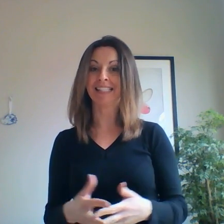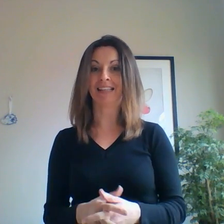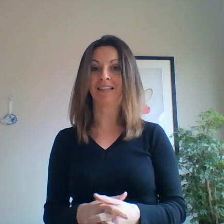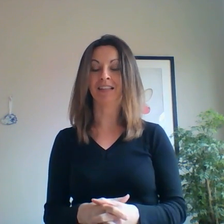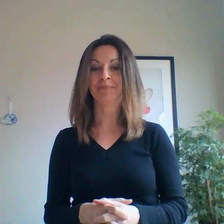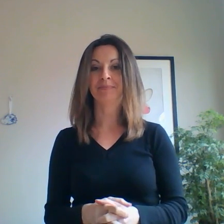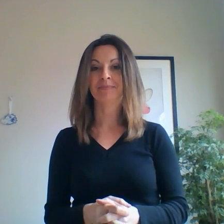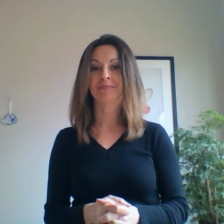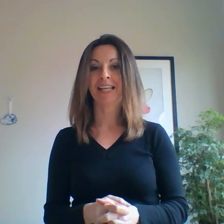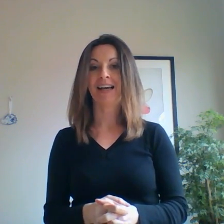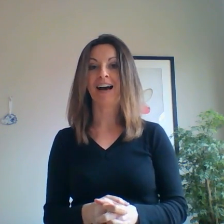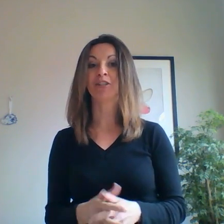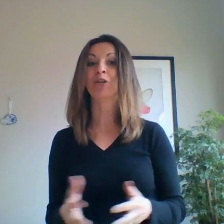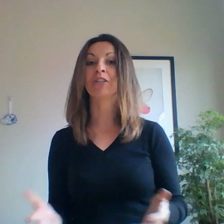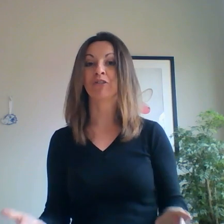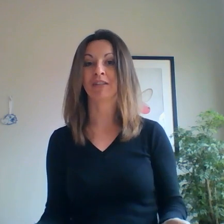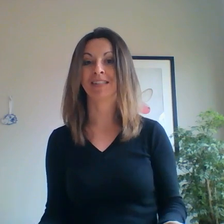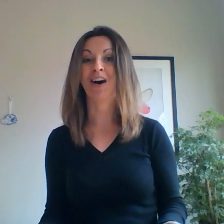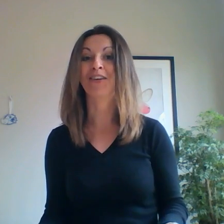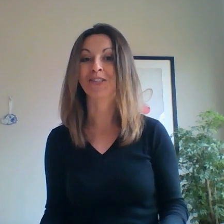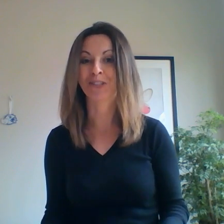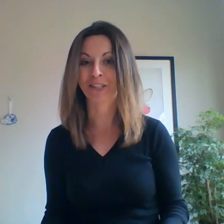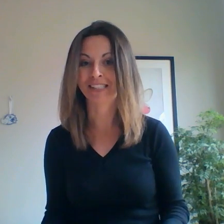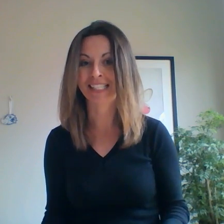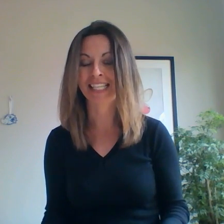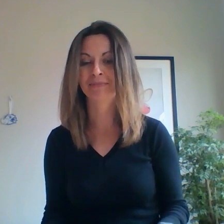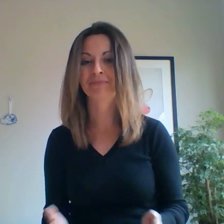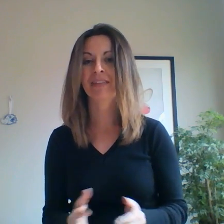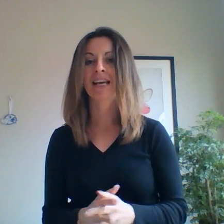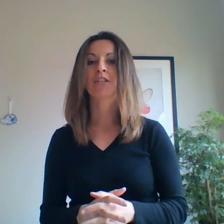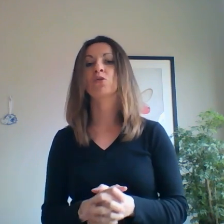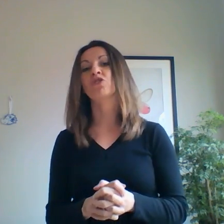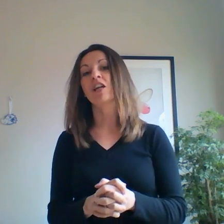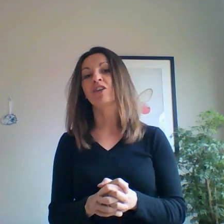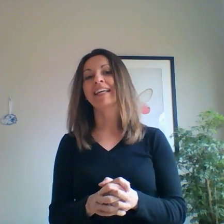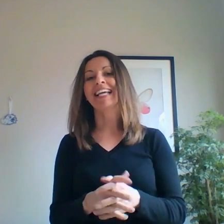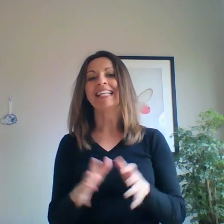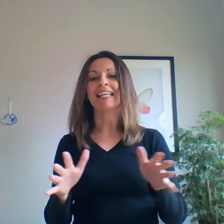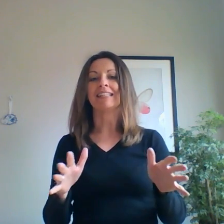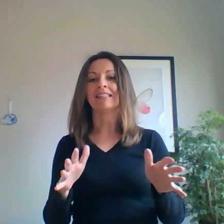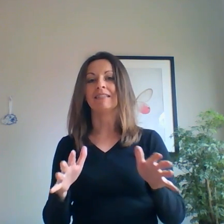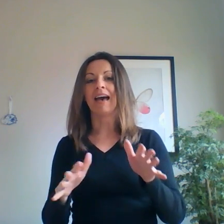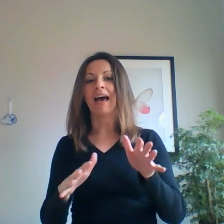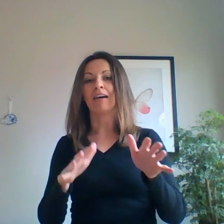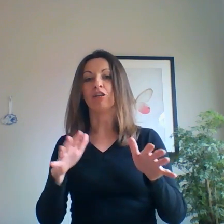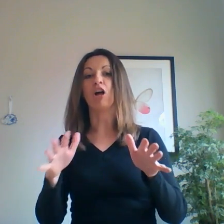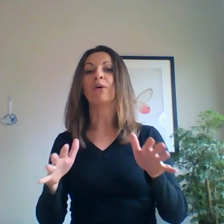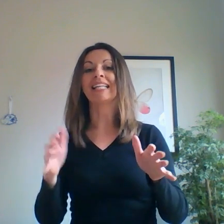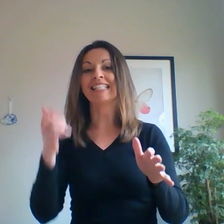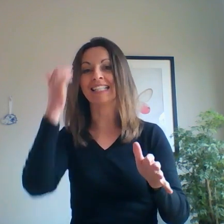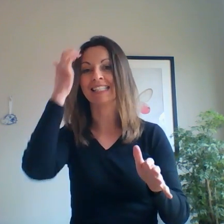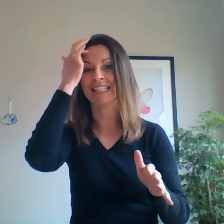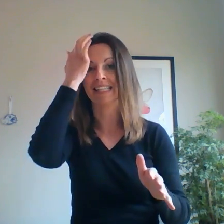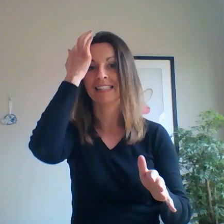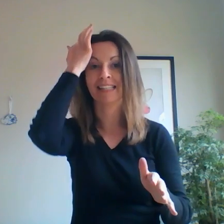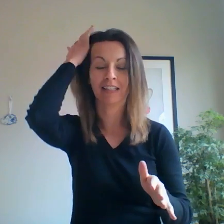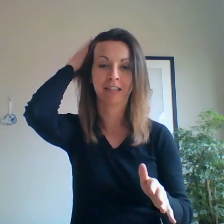signal under conditions of uncertainty. generally it is a low-intensity signal.